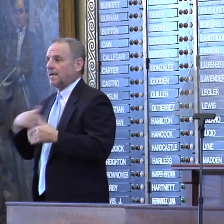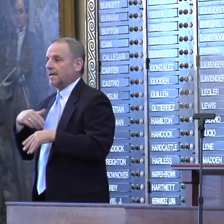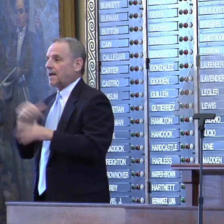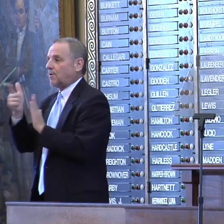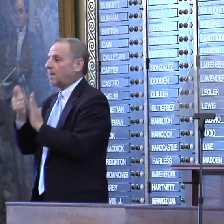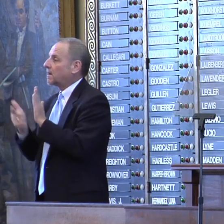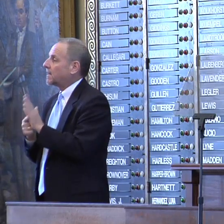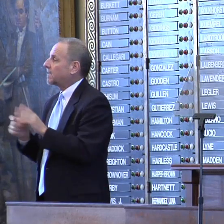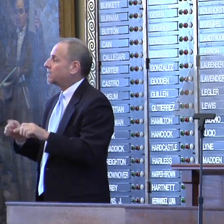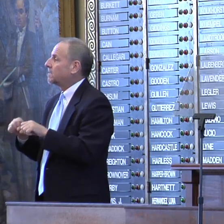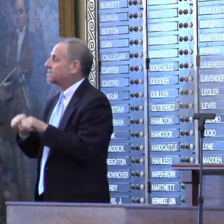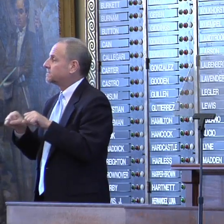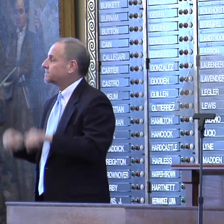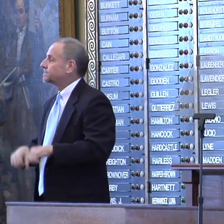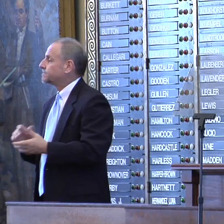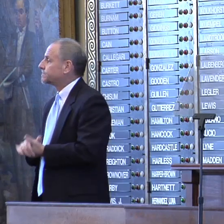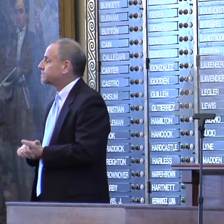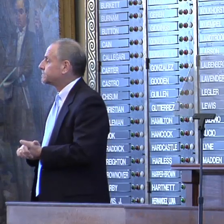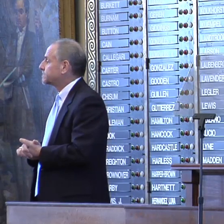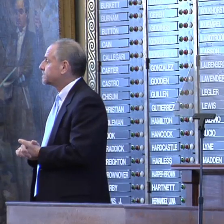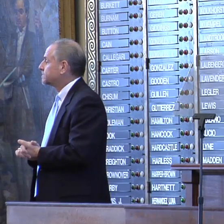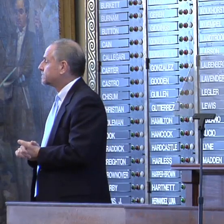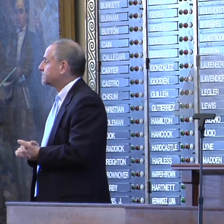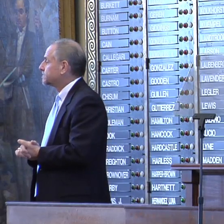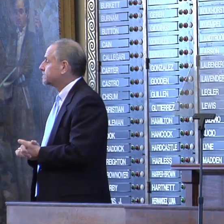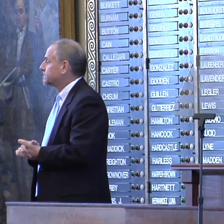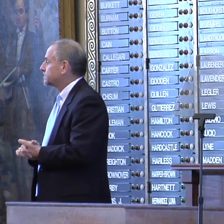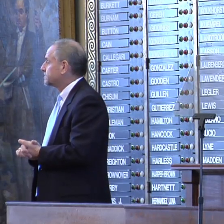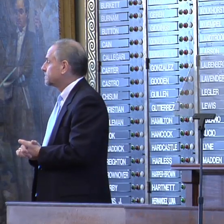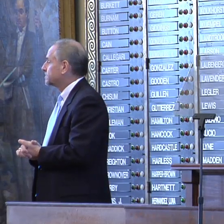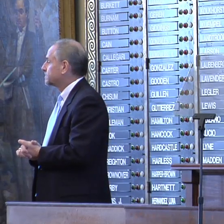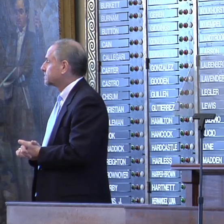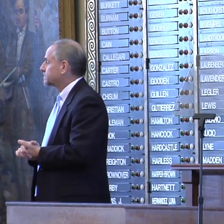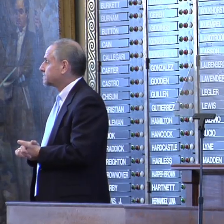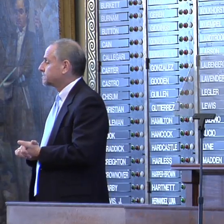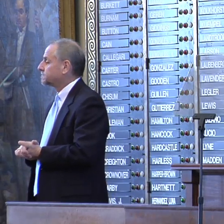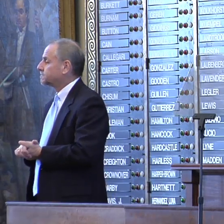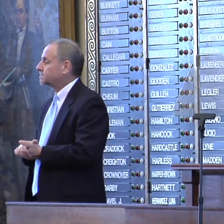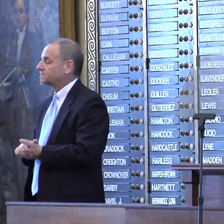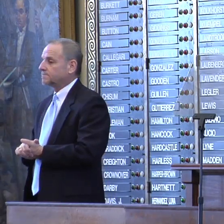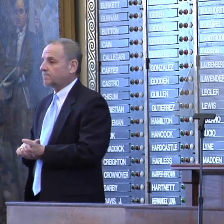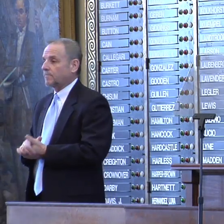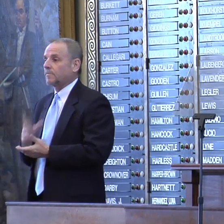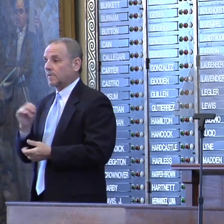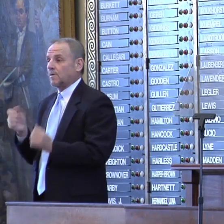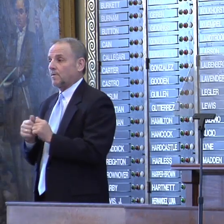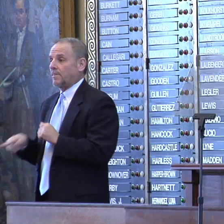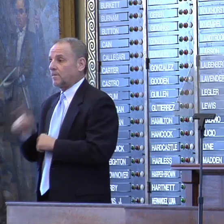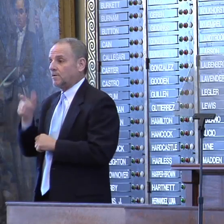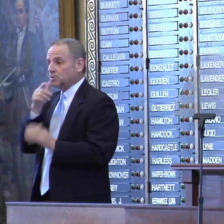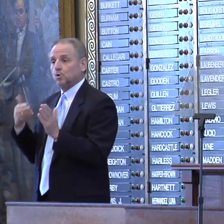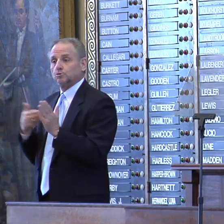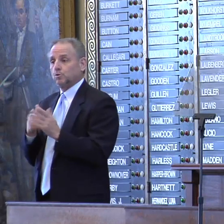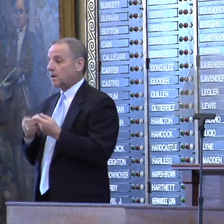in which those who sue